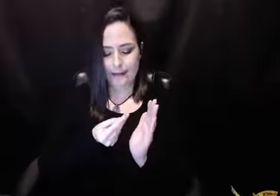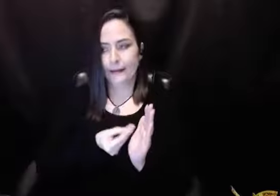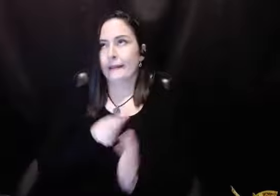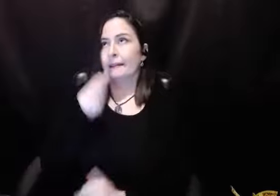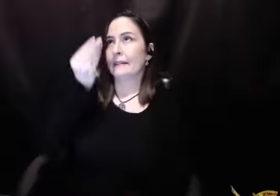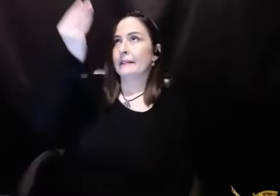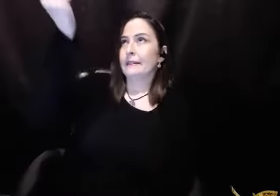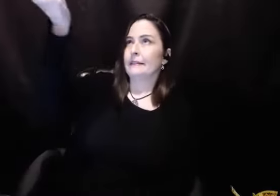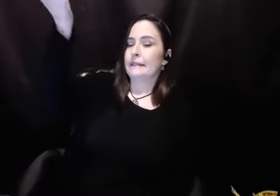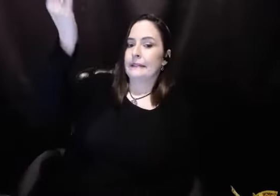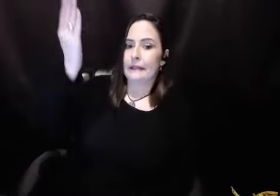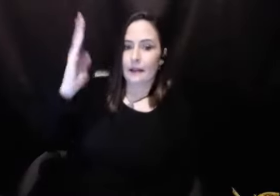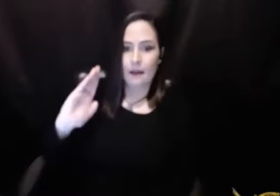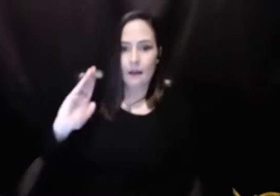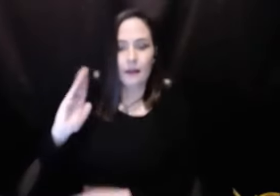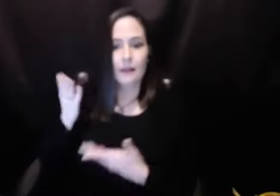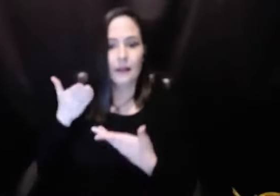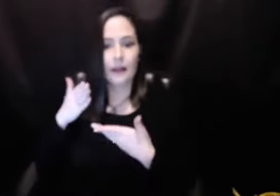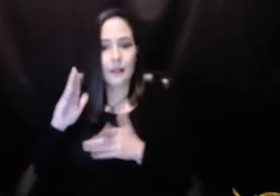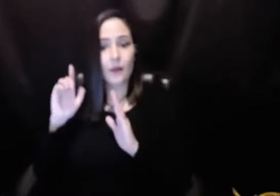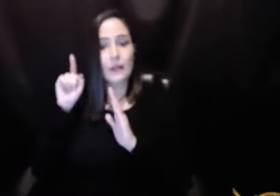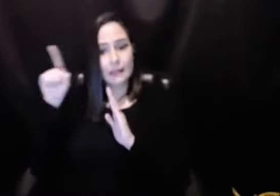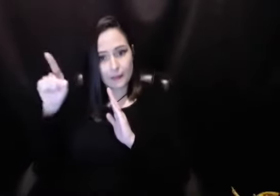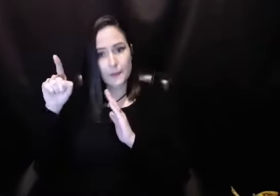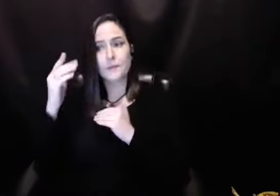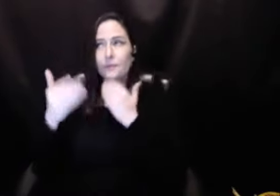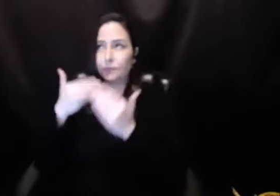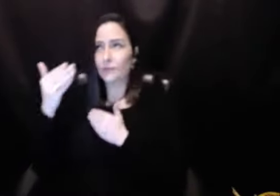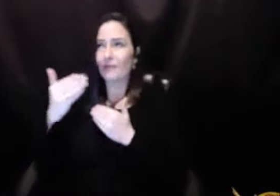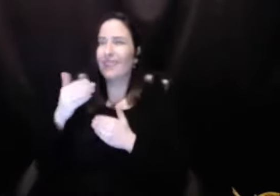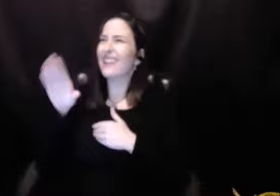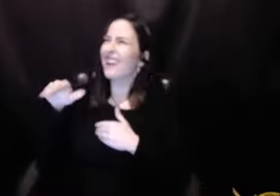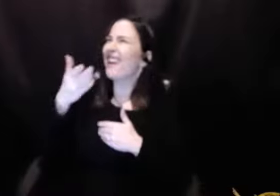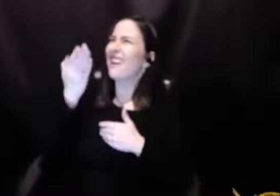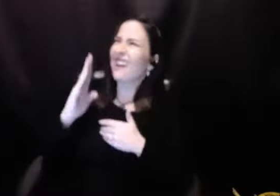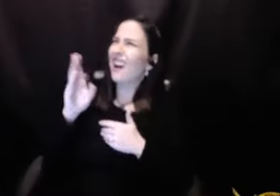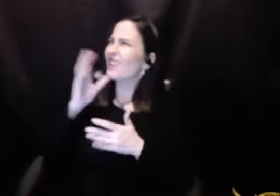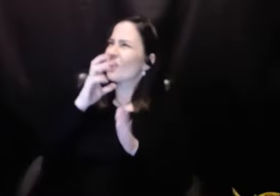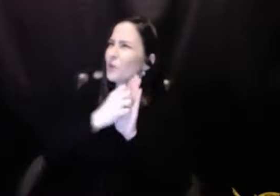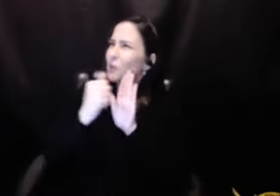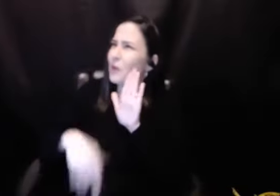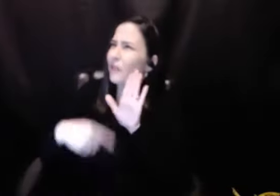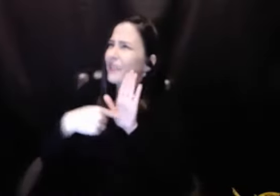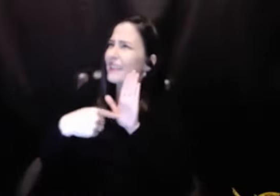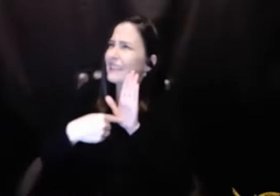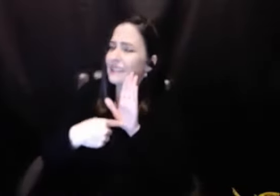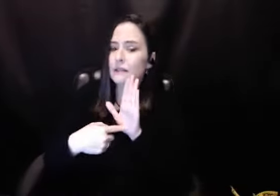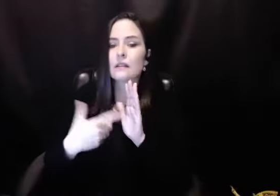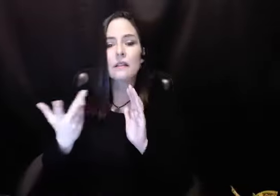become willing again and again to give those things to God. It's standing in way of his usefulness. And I say sometimes, well, God, you